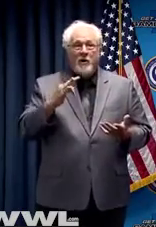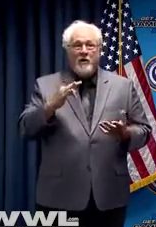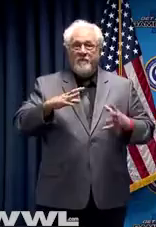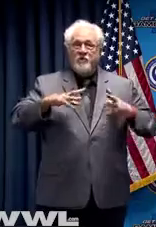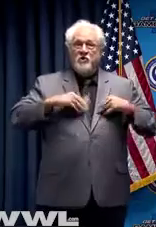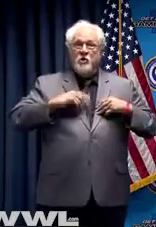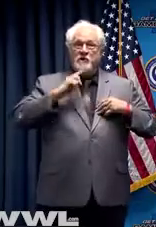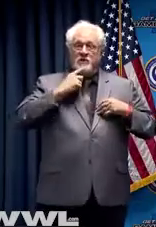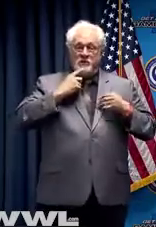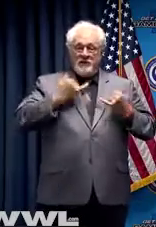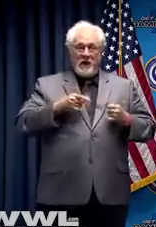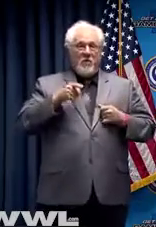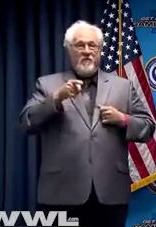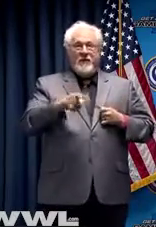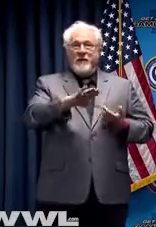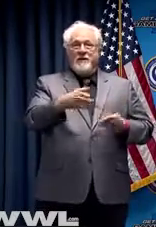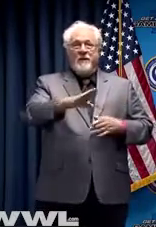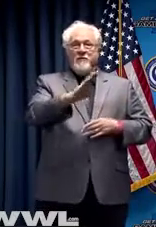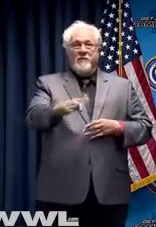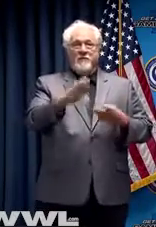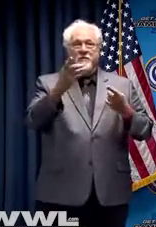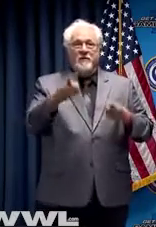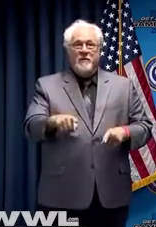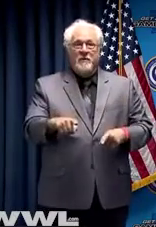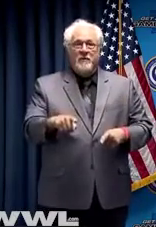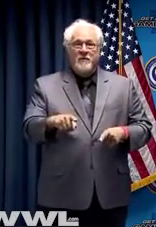took it seriously so that that never has to happen?